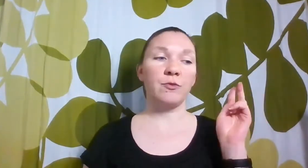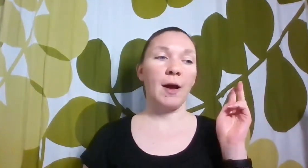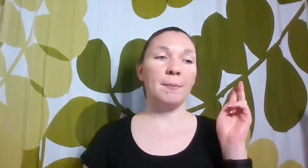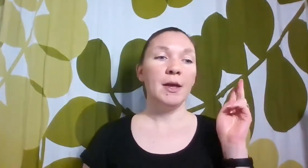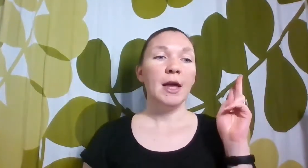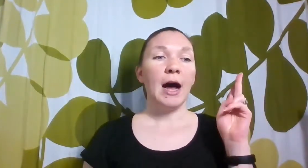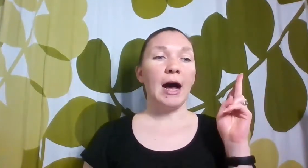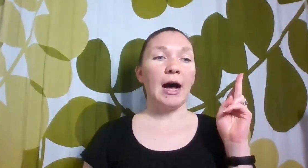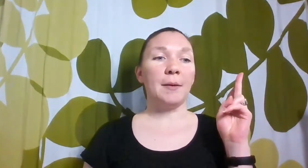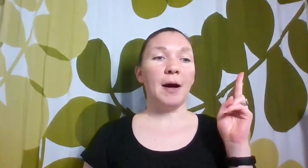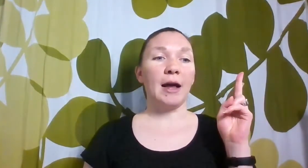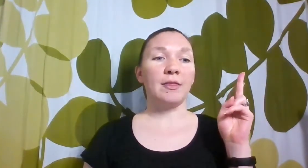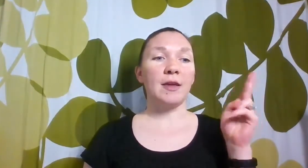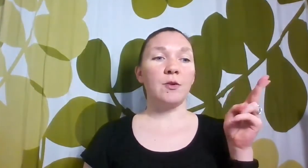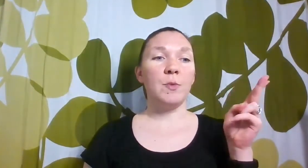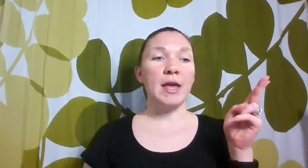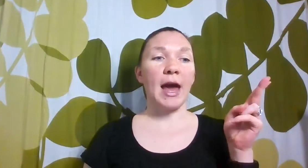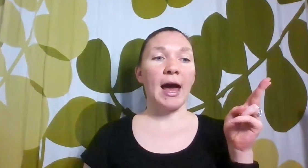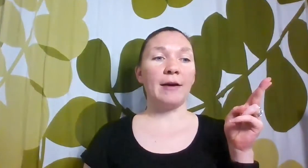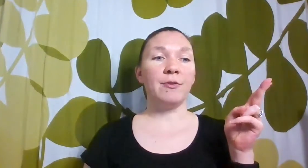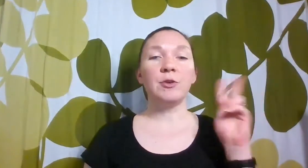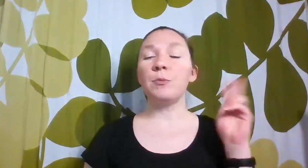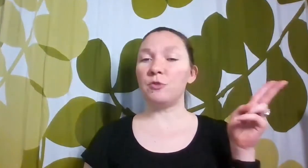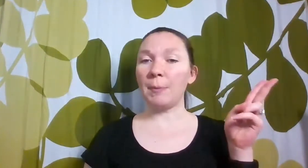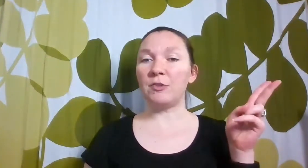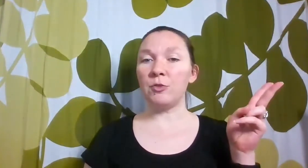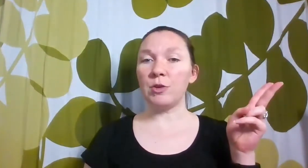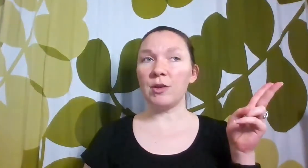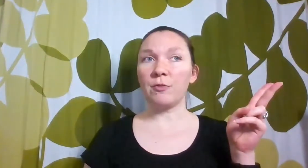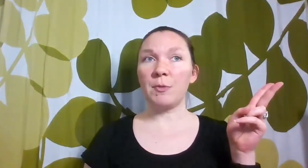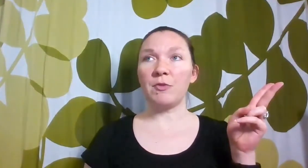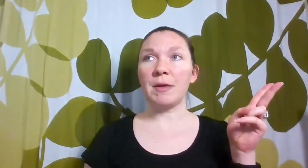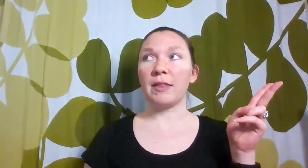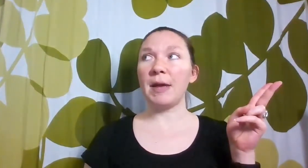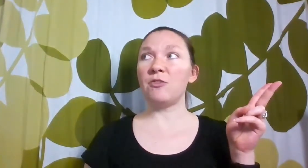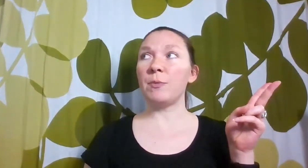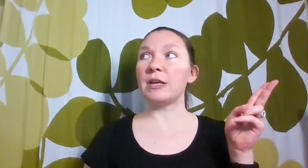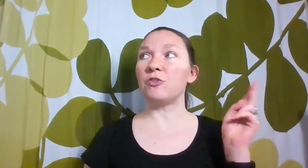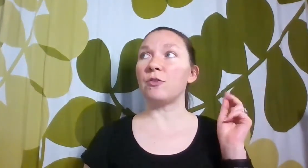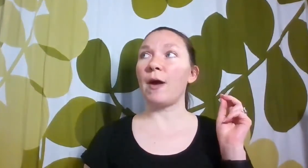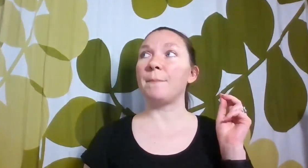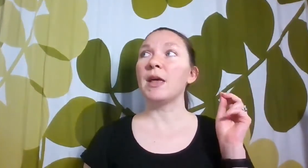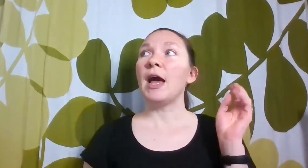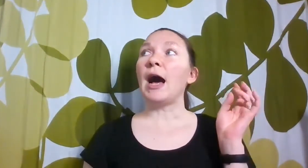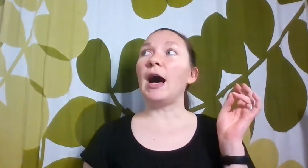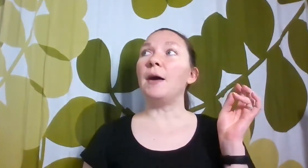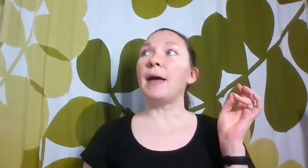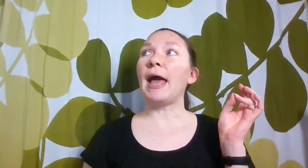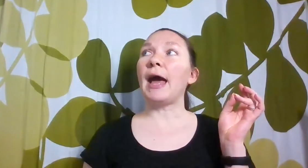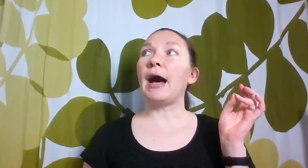from. I think we have, nope, probably two units from moving beyond the page that we can choose from. And